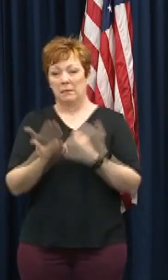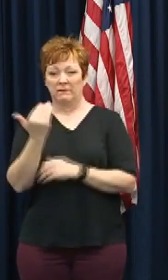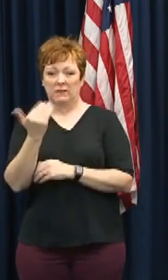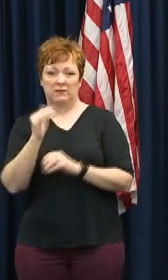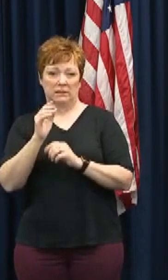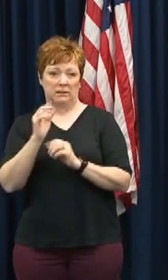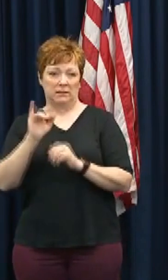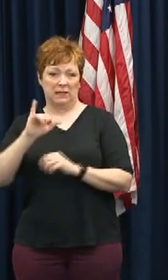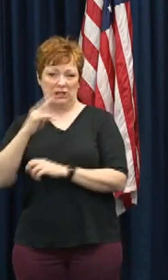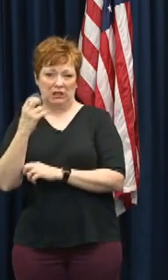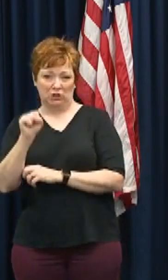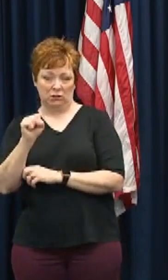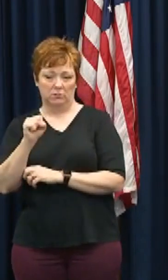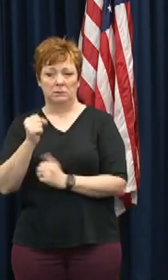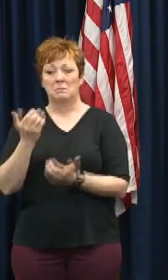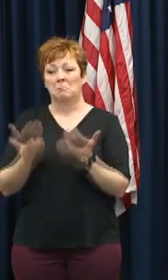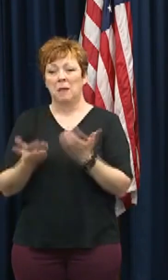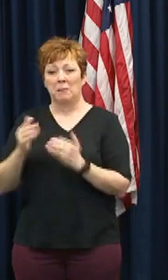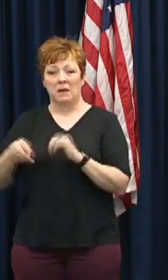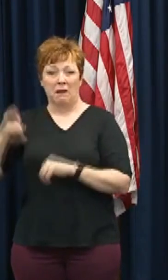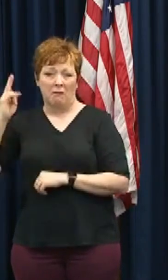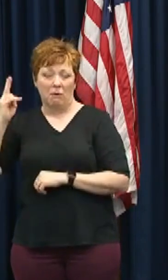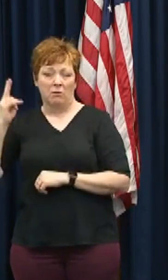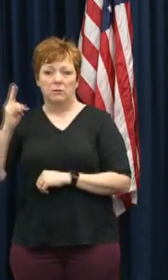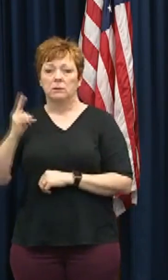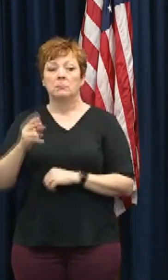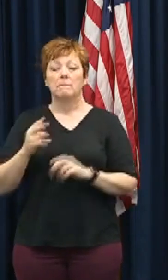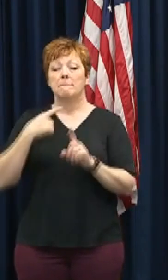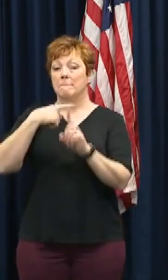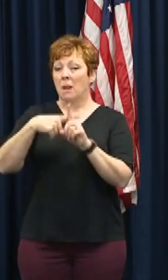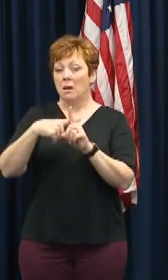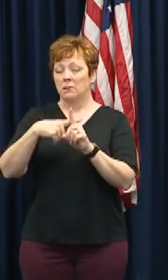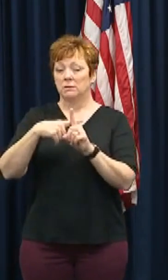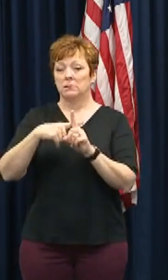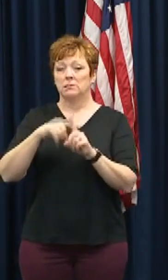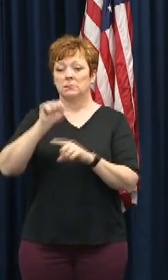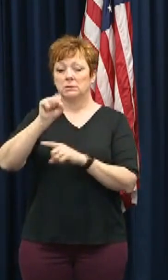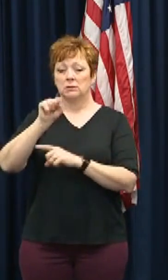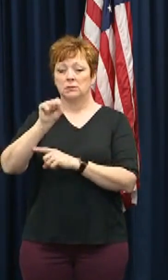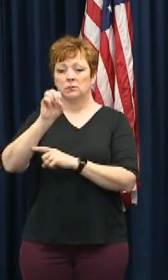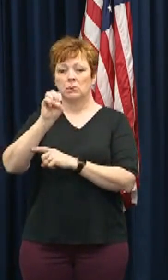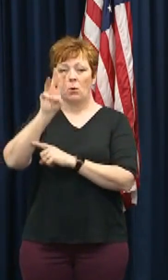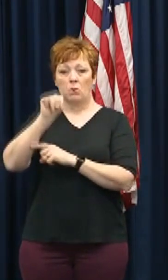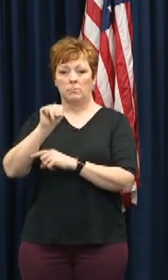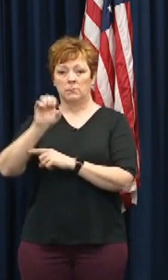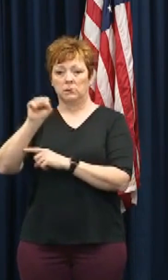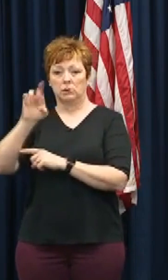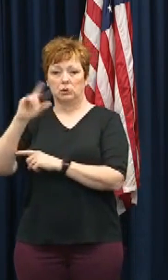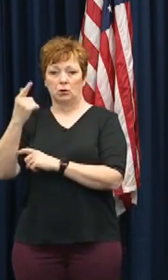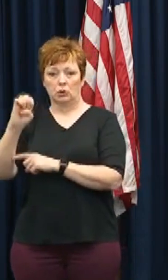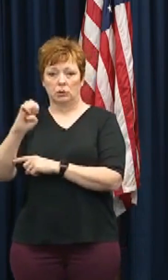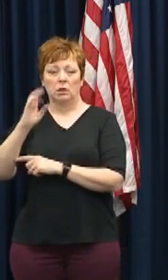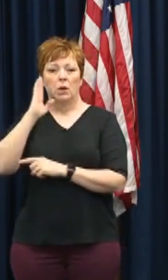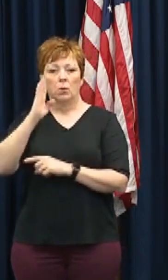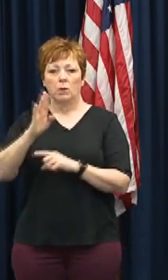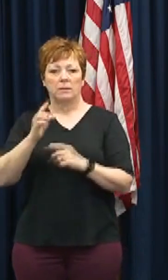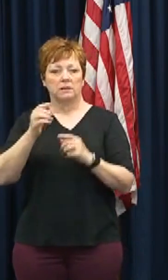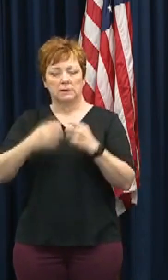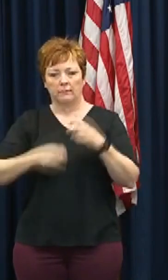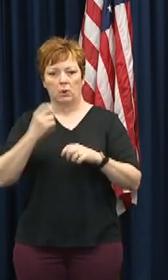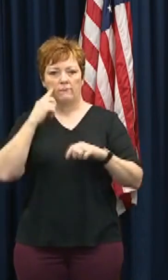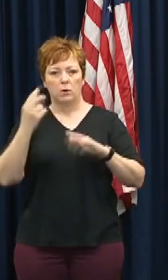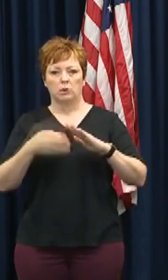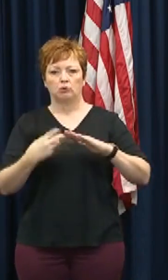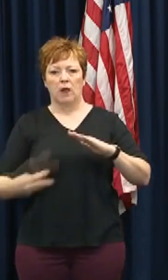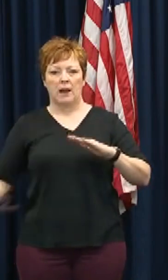amounts, combined with the storm surge, will make drainage a challenge. So any water that falls is going to be really